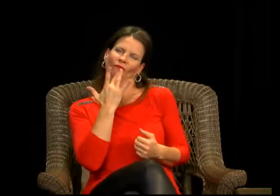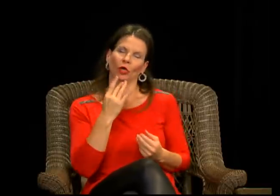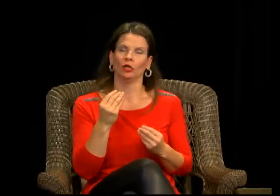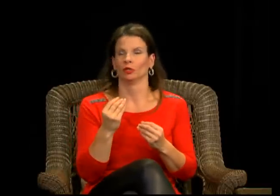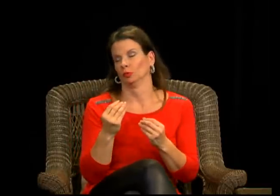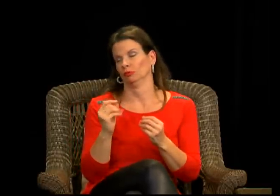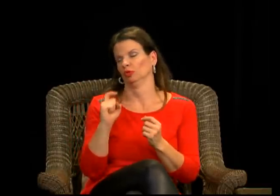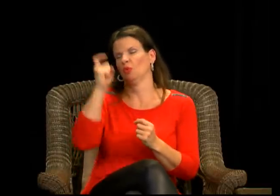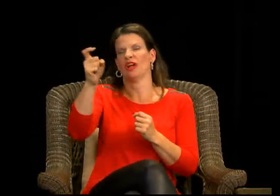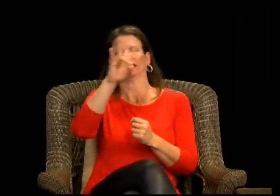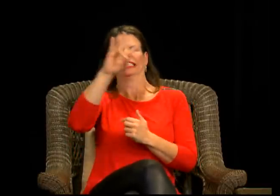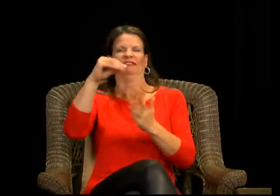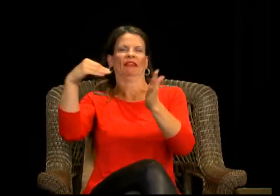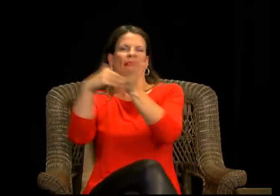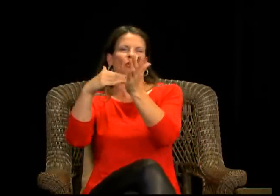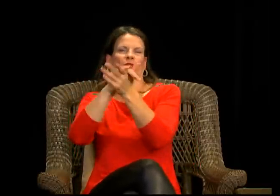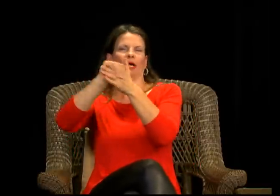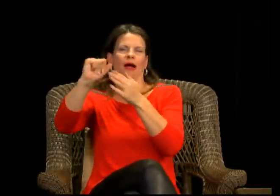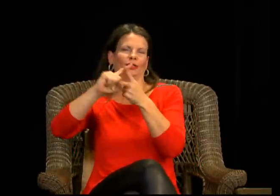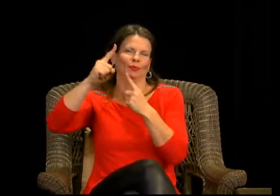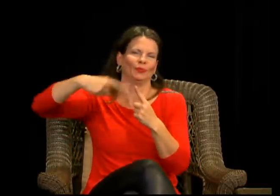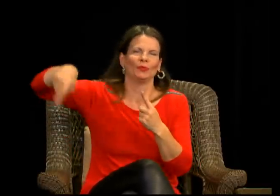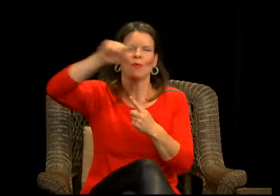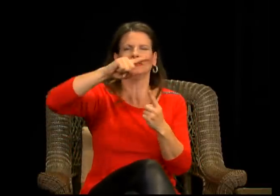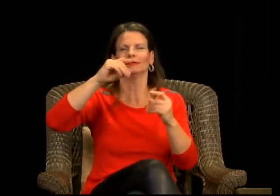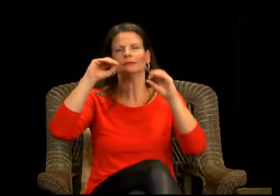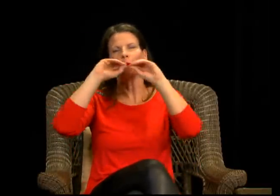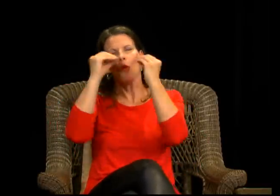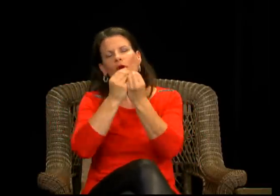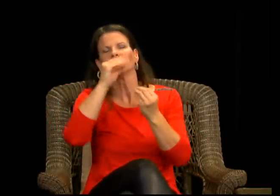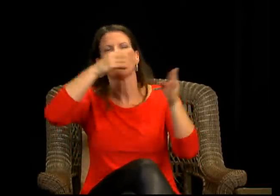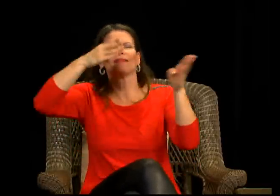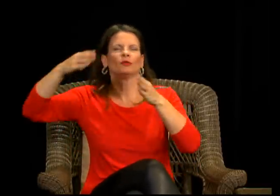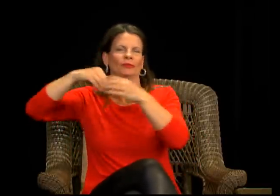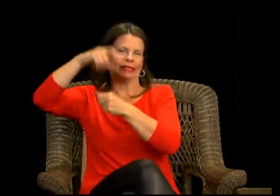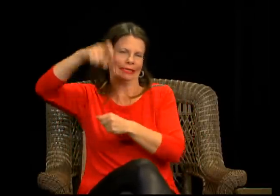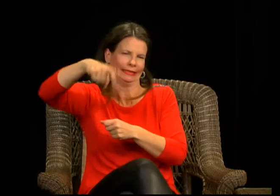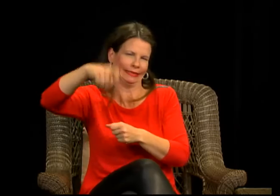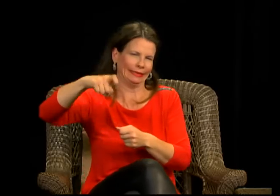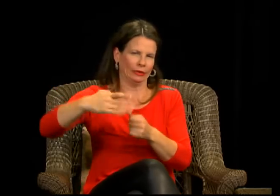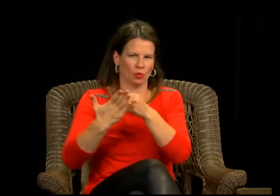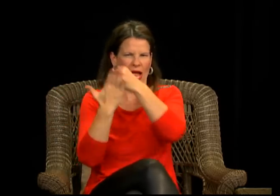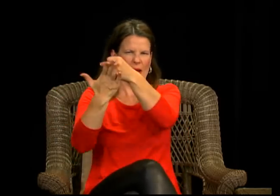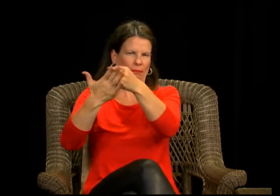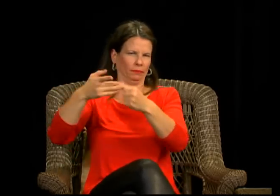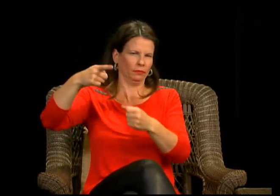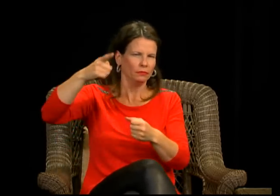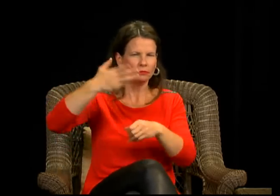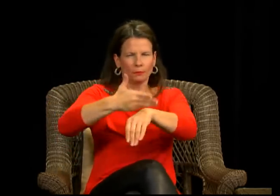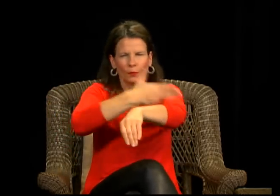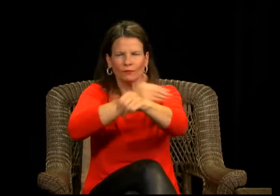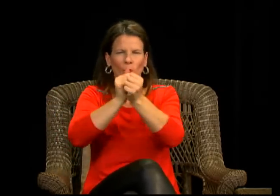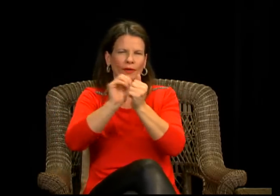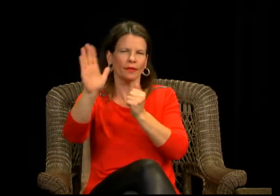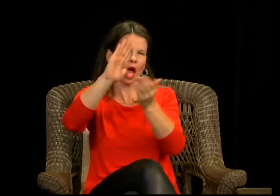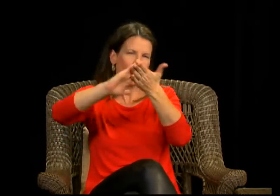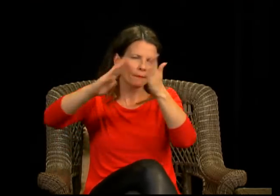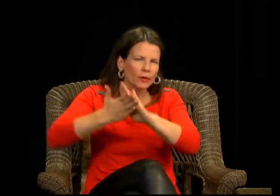like that. It's like so much, it gives you so much freedom and, um, the ability to do whatever you want. To me, I would